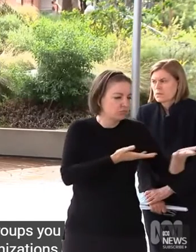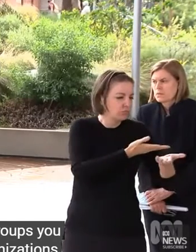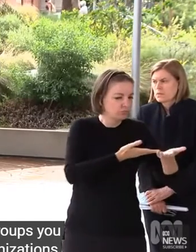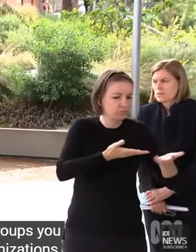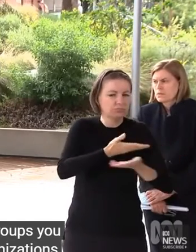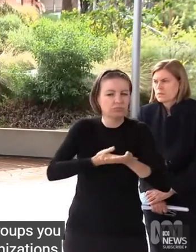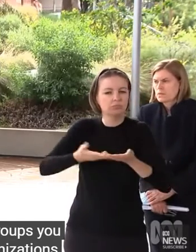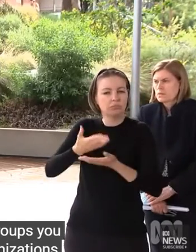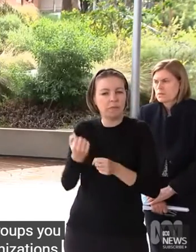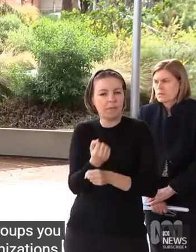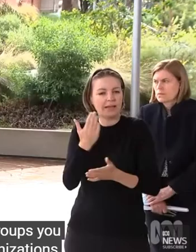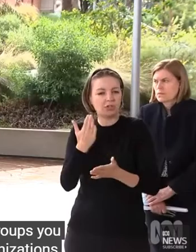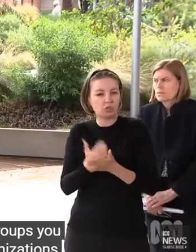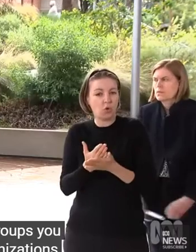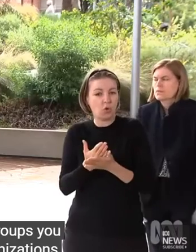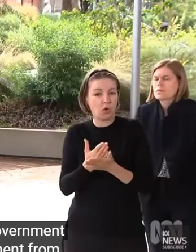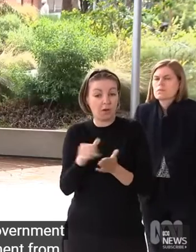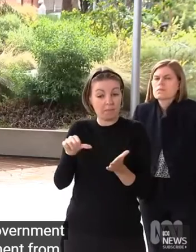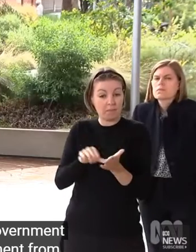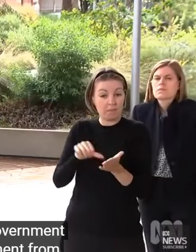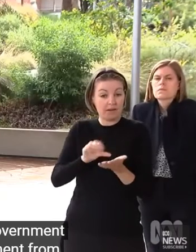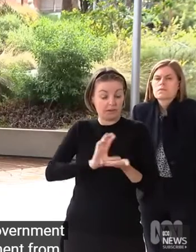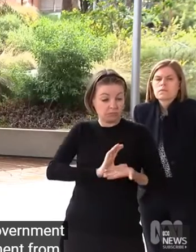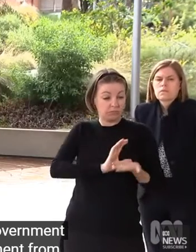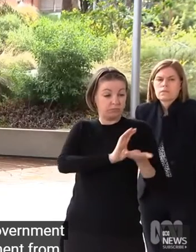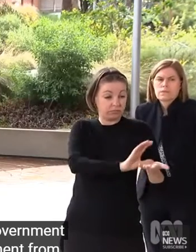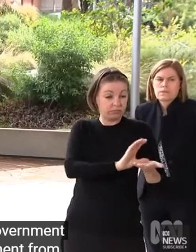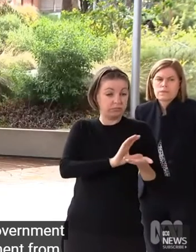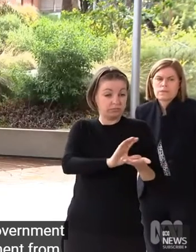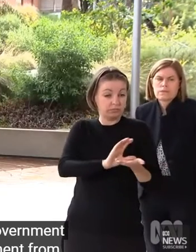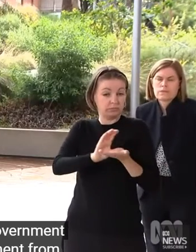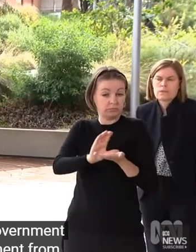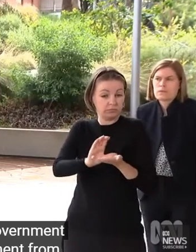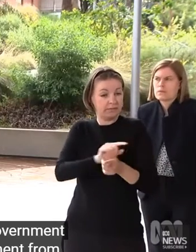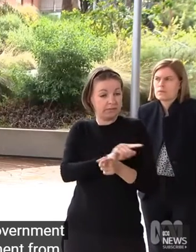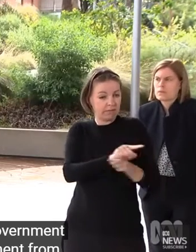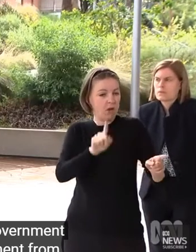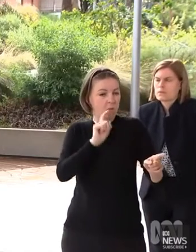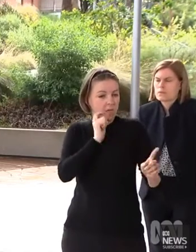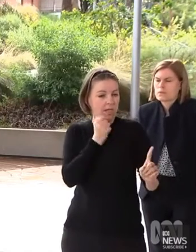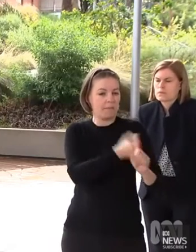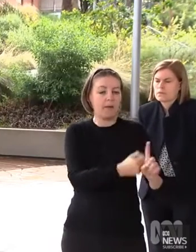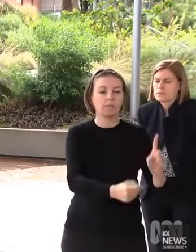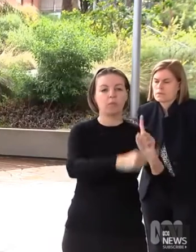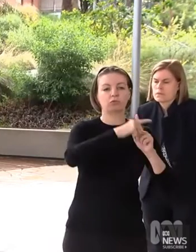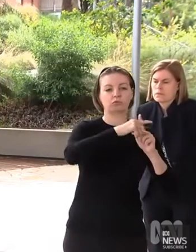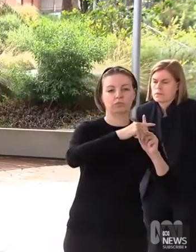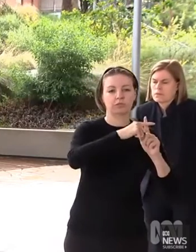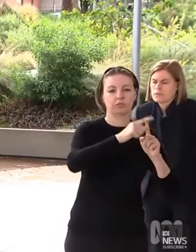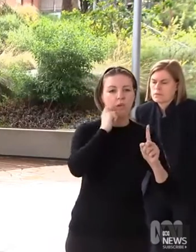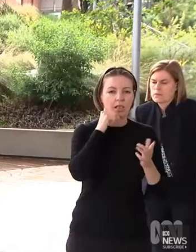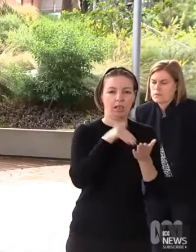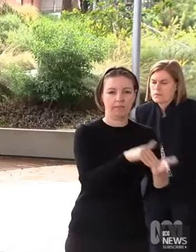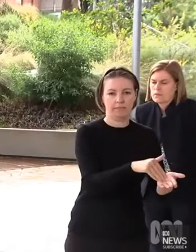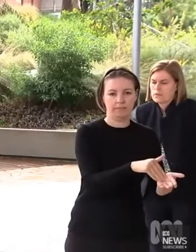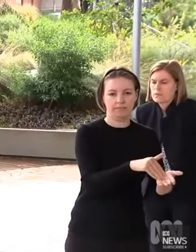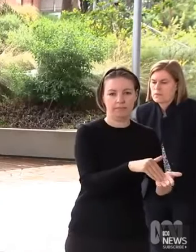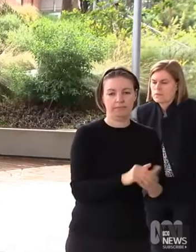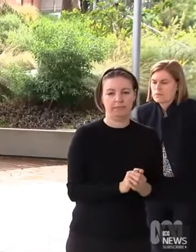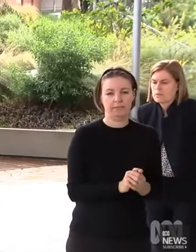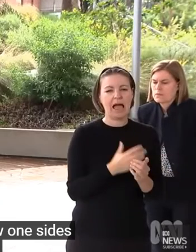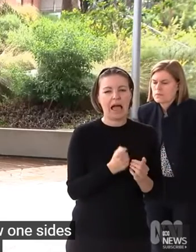a government, that that financial investment from the state makes a difference. Now, one side's the financial investment, one side's the,